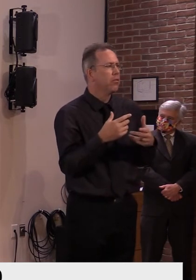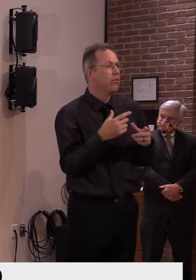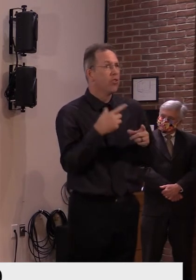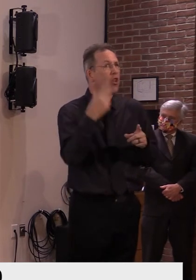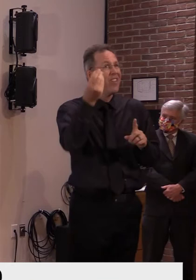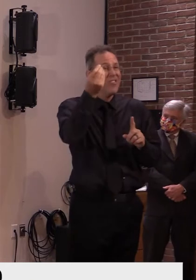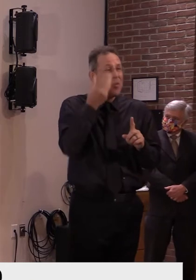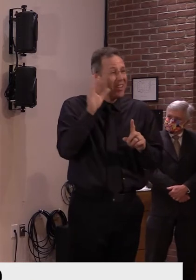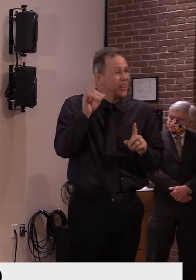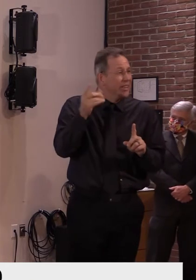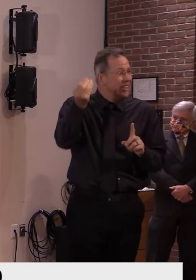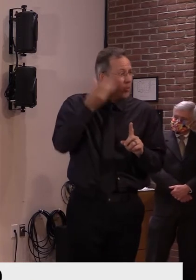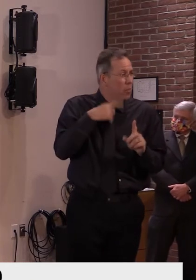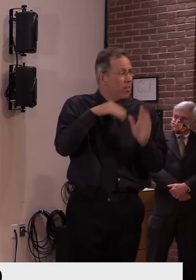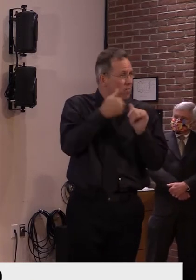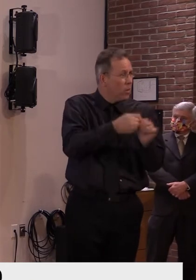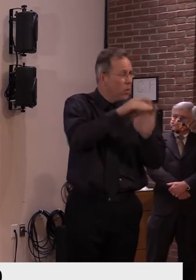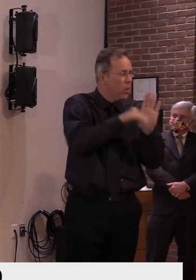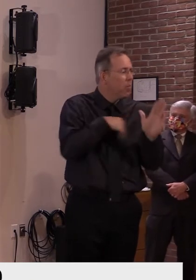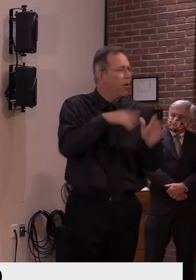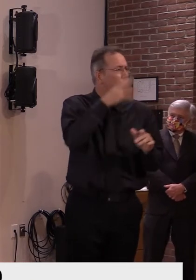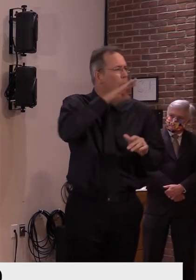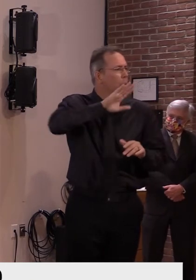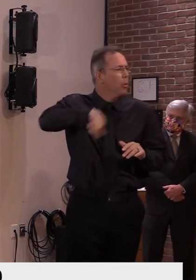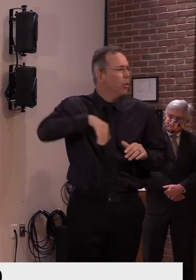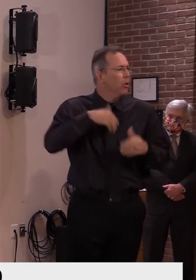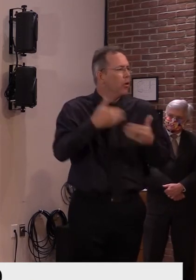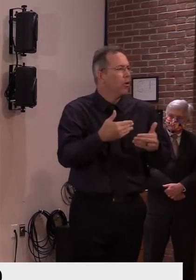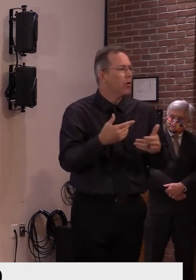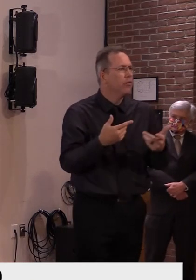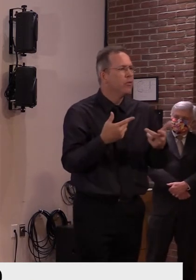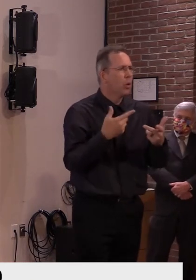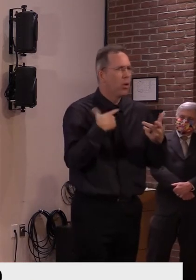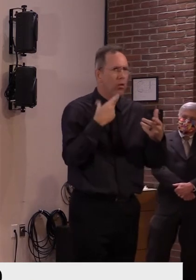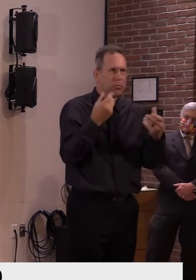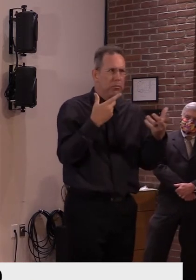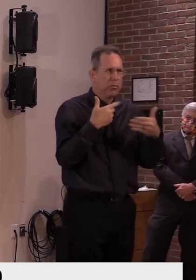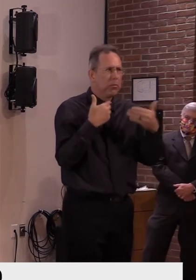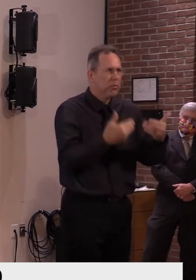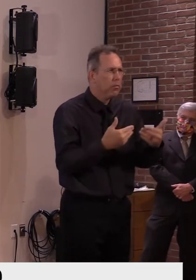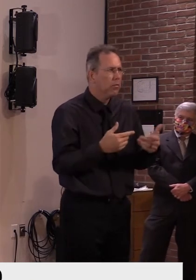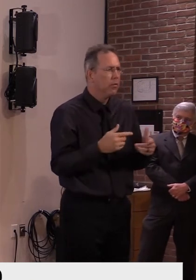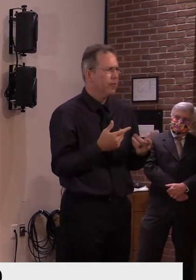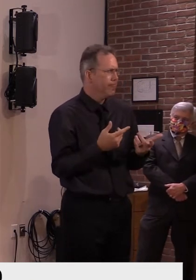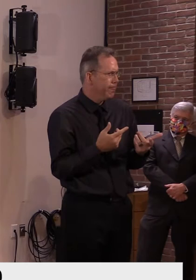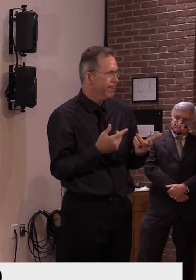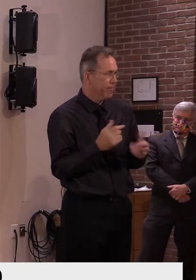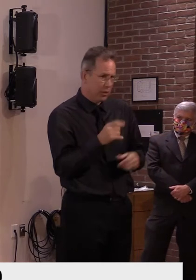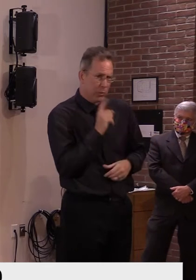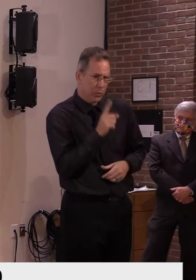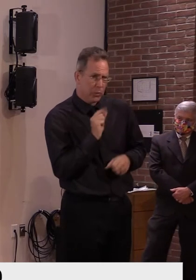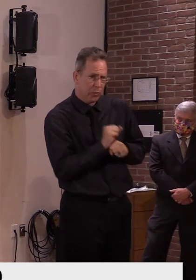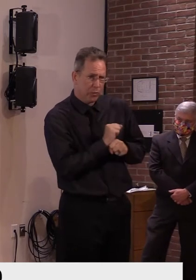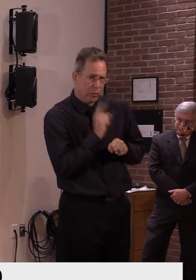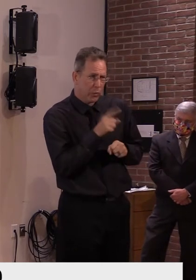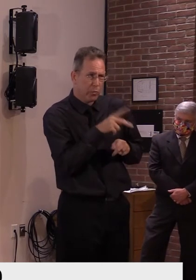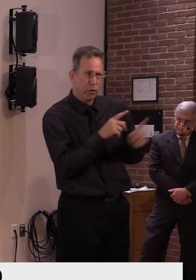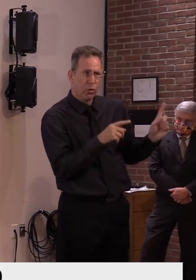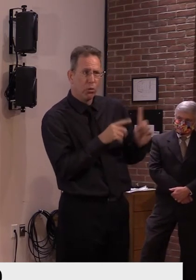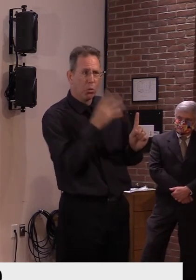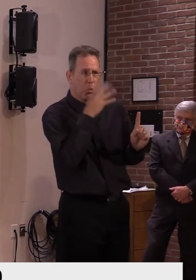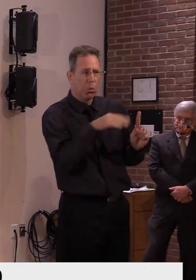Yeah. Unfortunately, I don't have the answer to that. Uh, I do believe that it had to do with some sort of social event